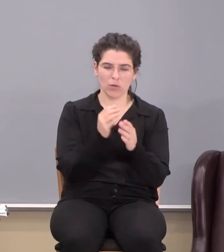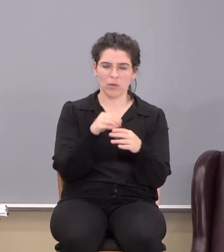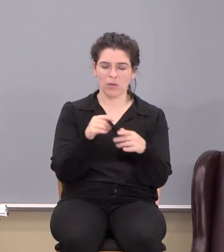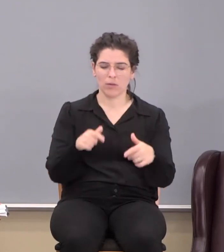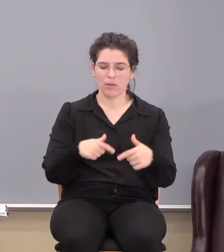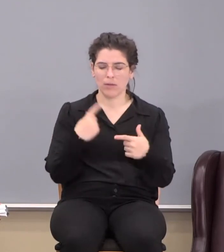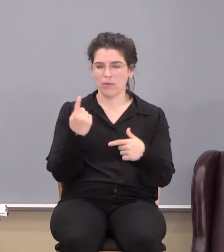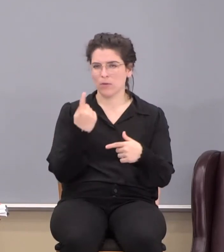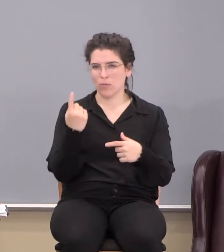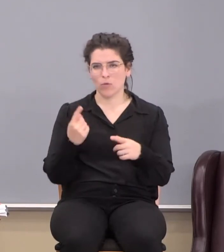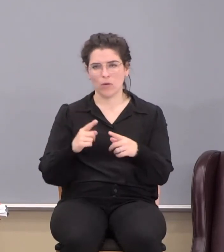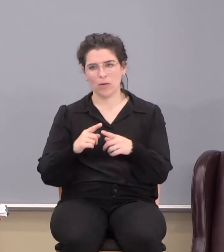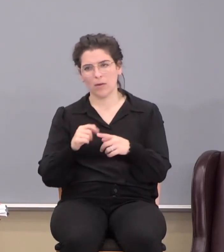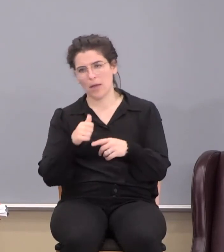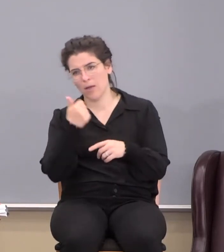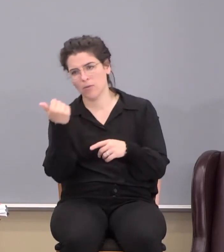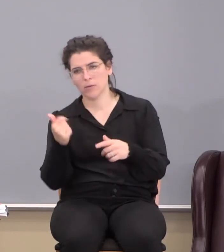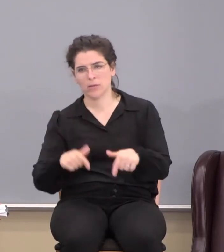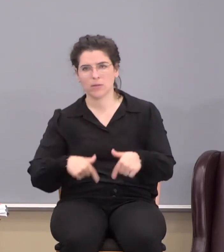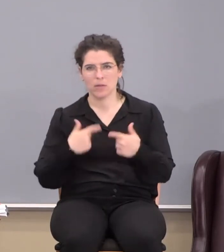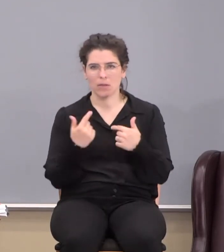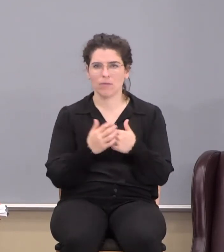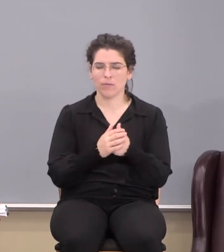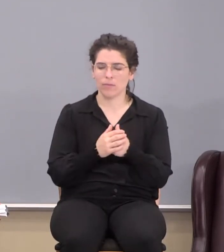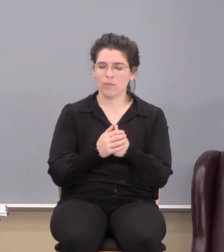someone else's life.